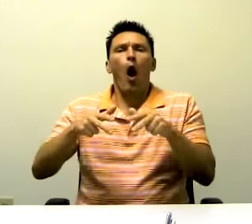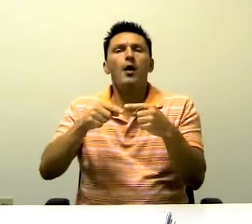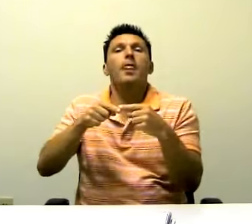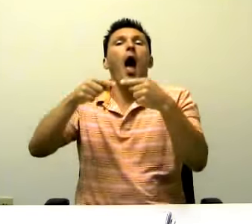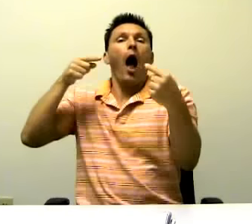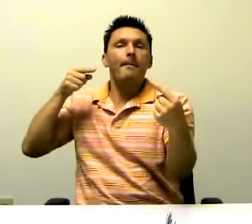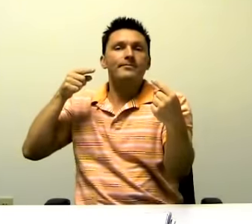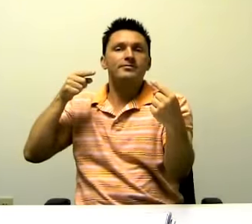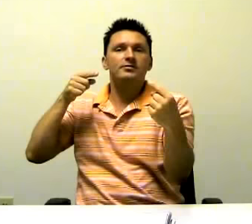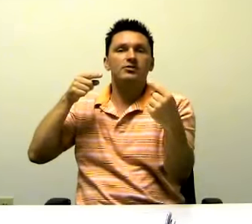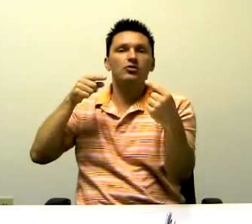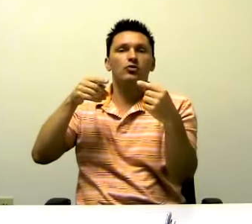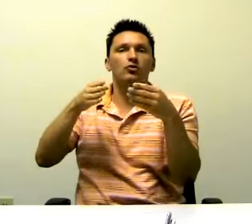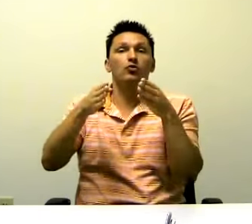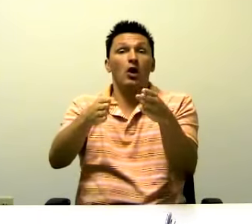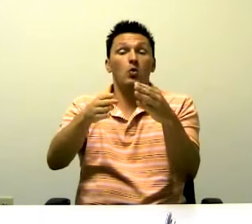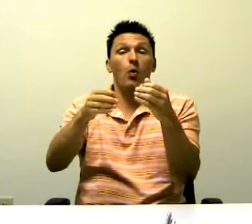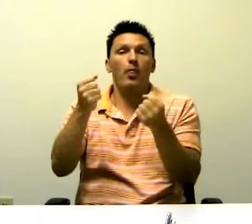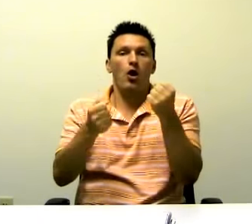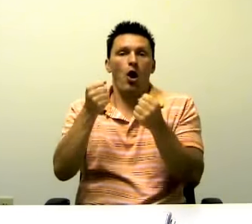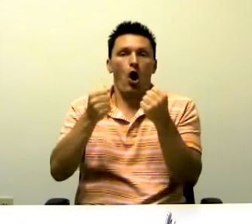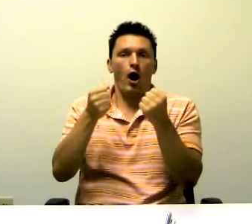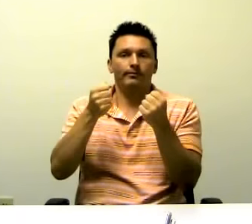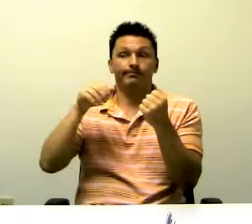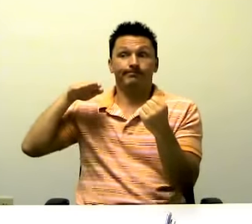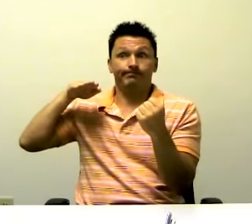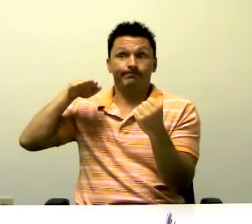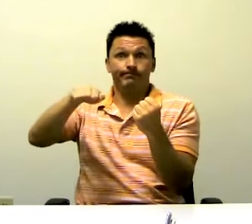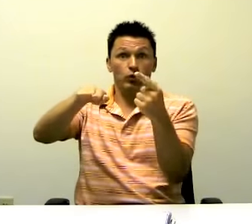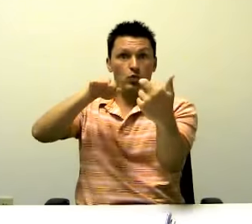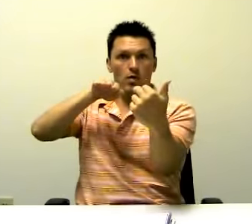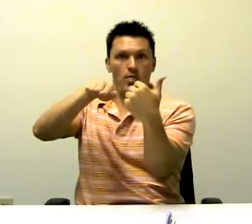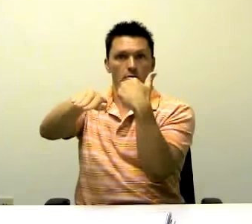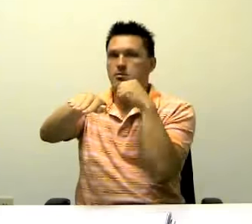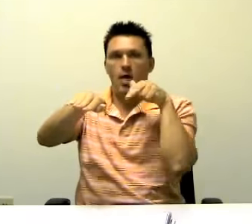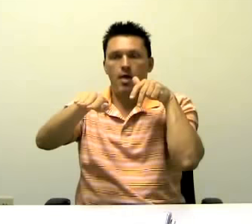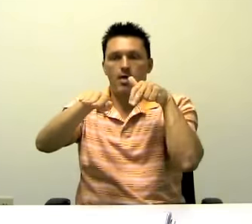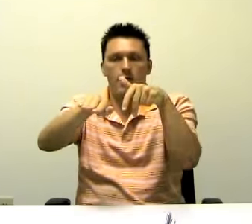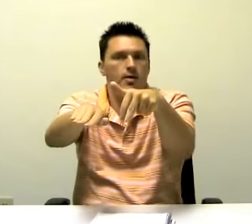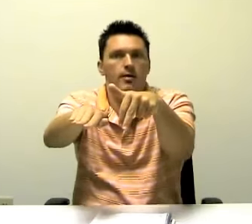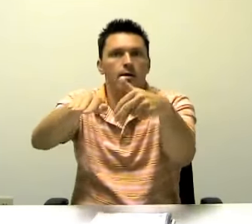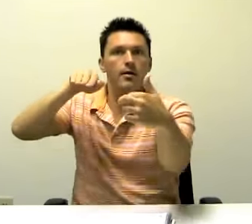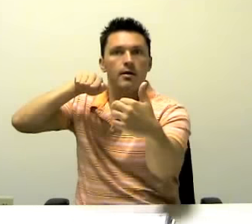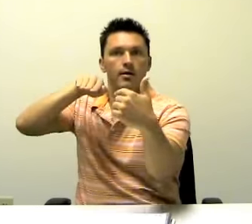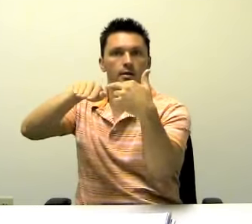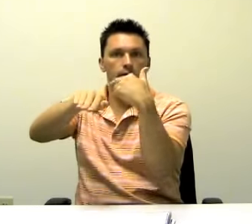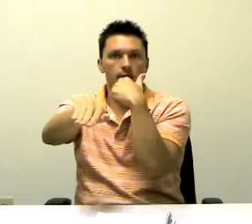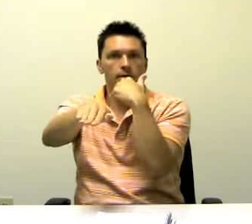Second, walk the opposite direction of the car. Not the same direction.